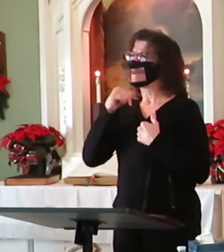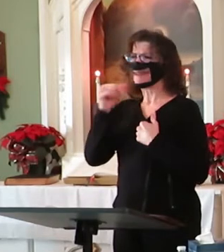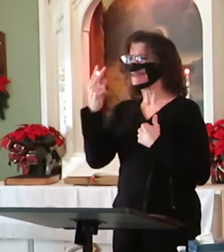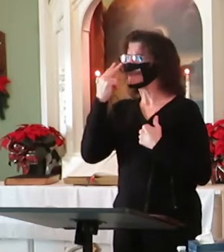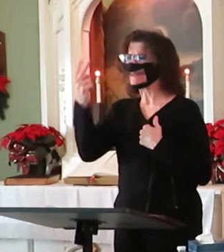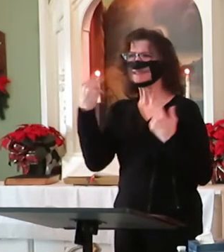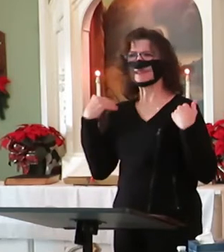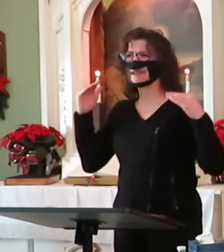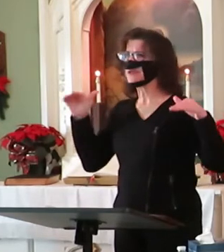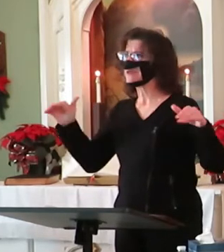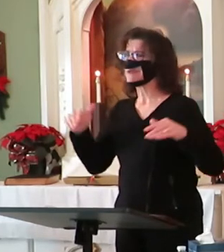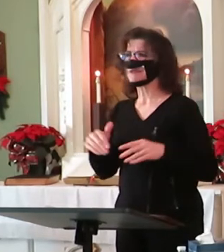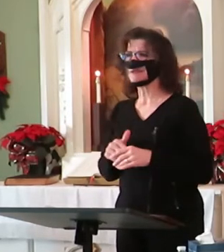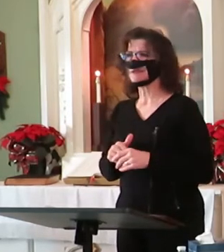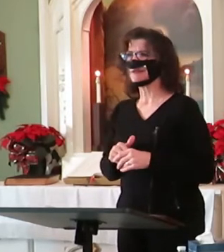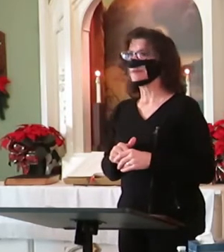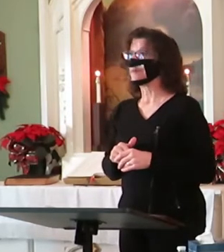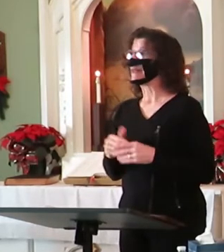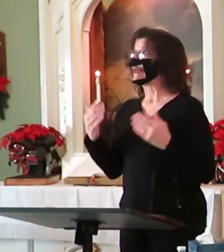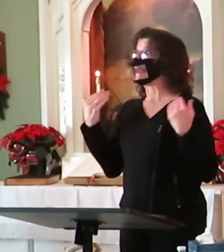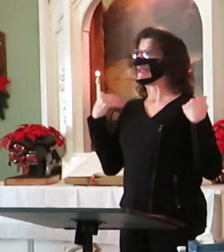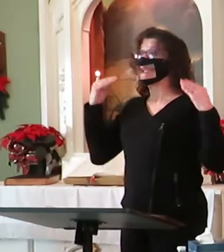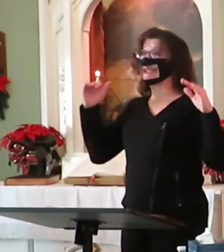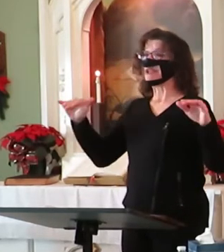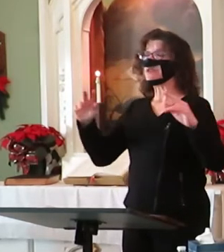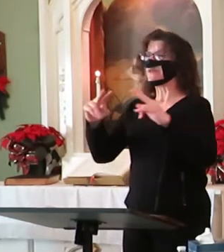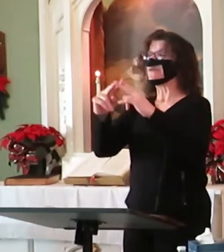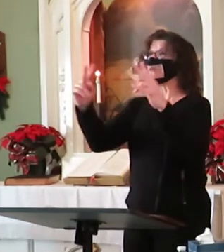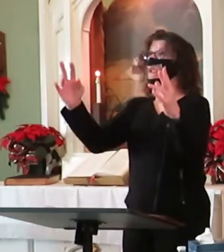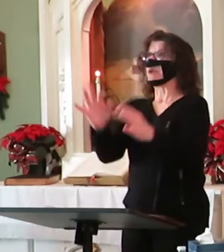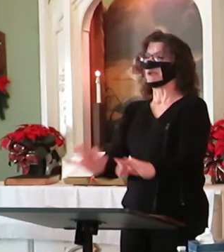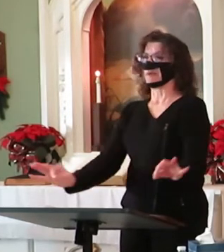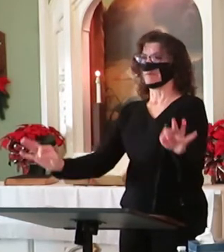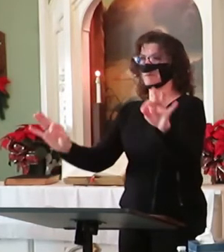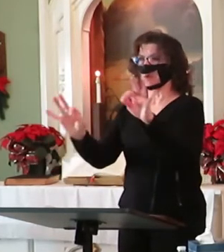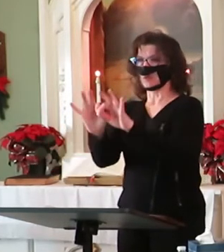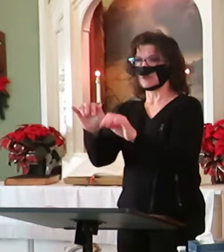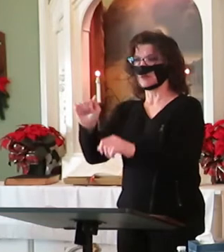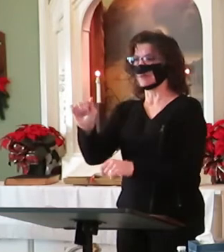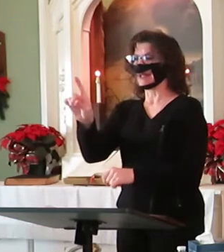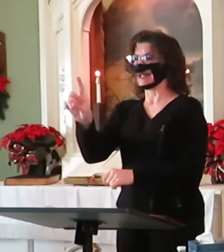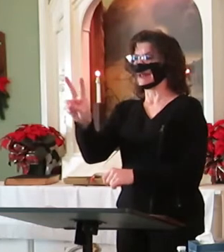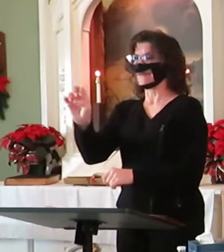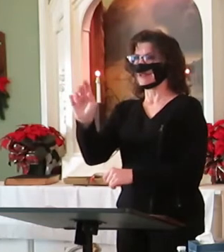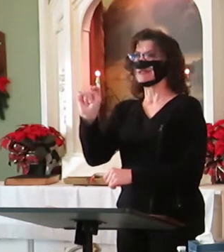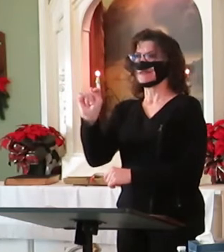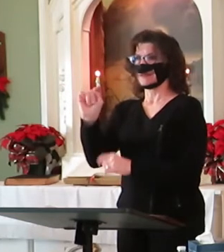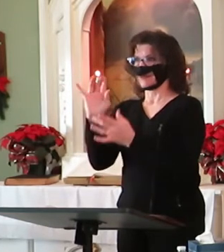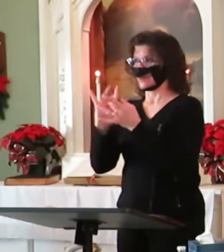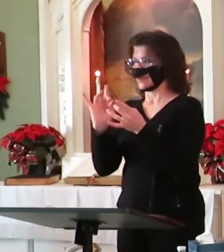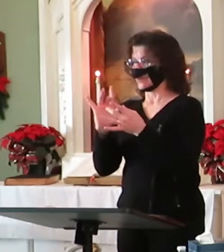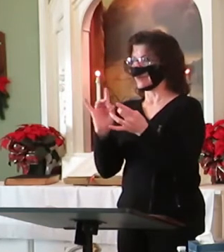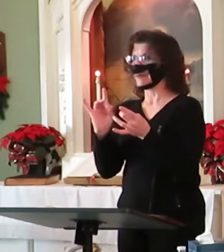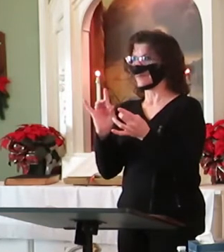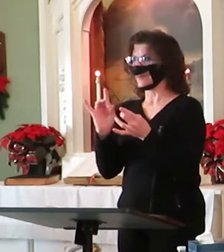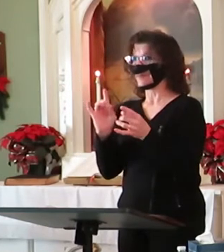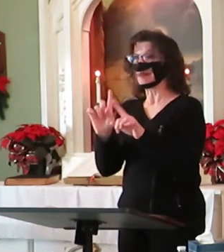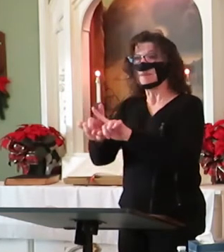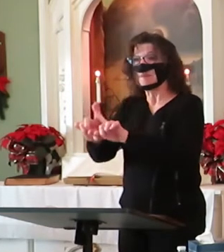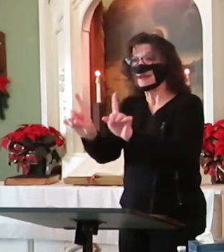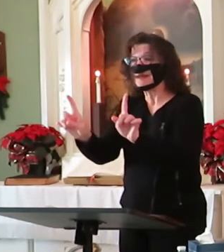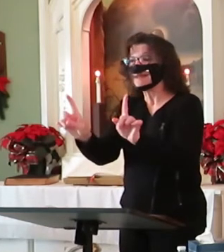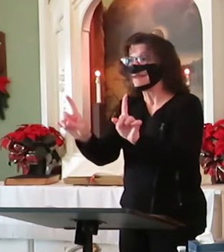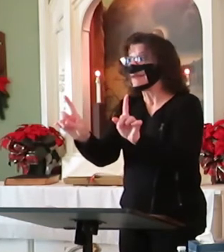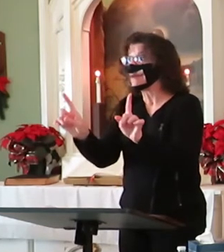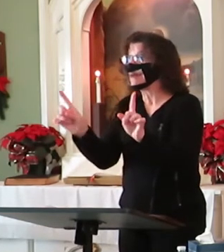The angels were very important to our Advent story, as we will see in just a few moments. However, they